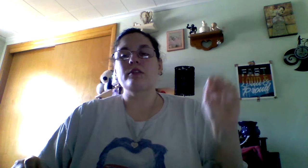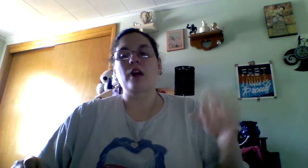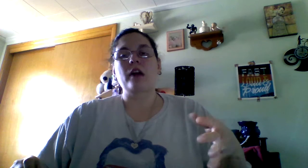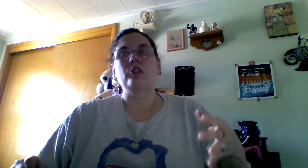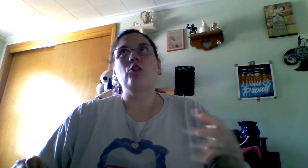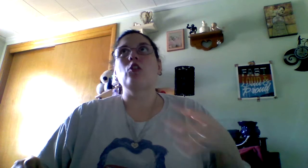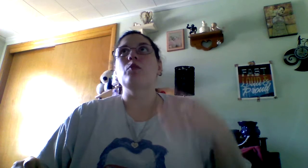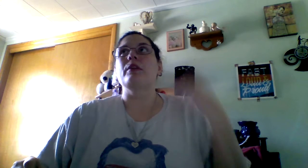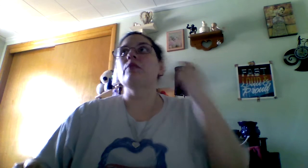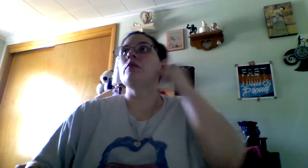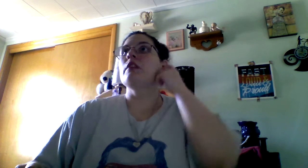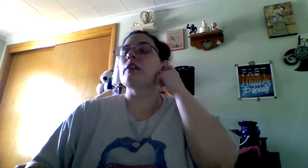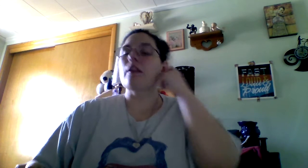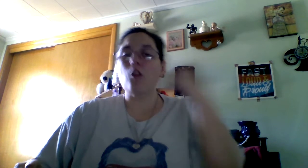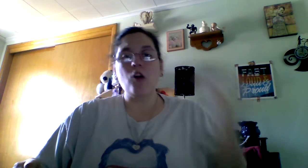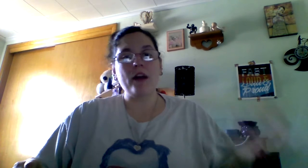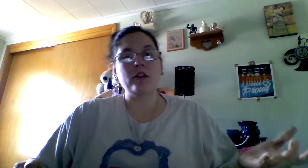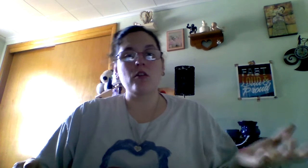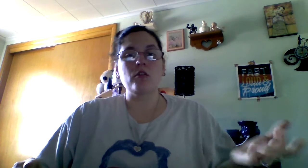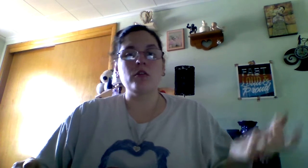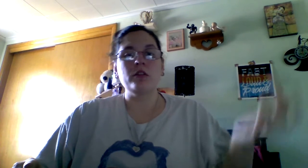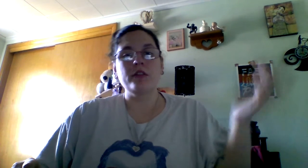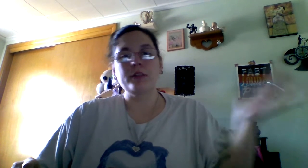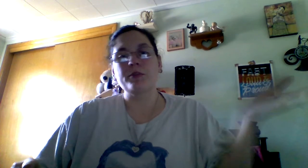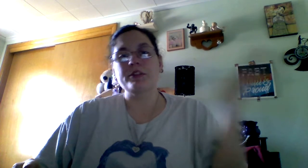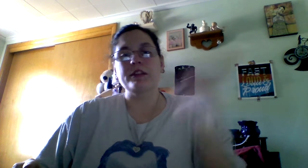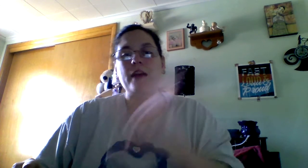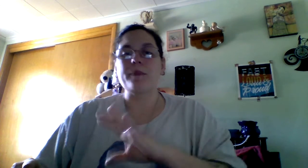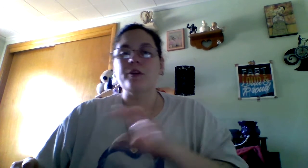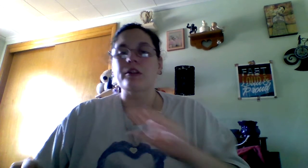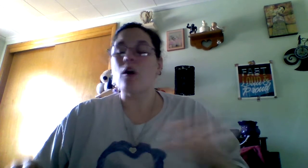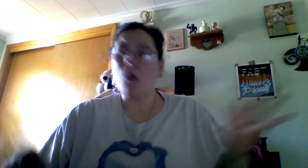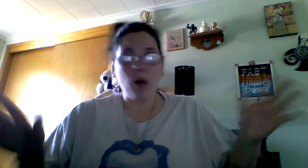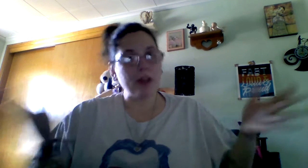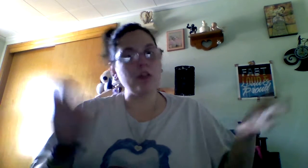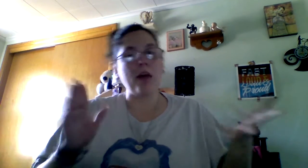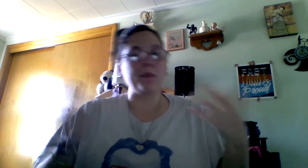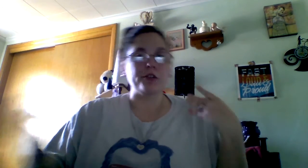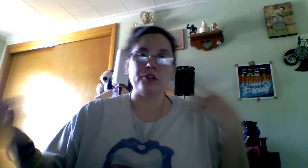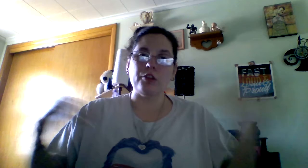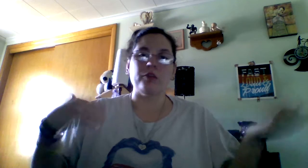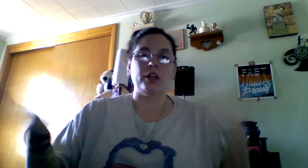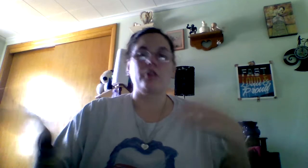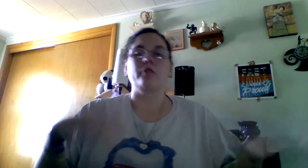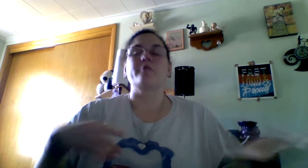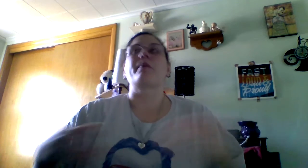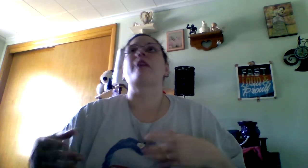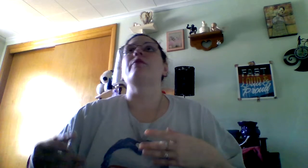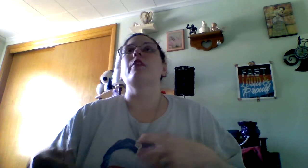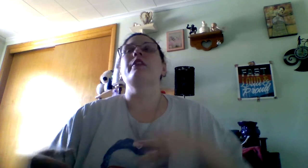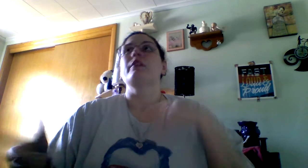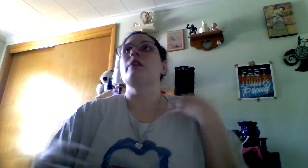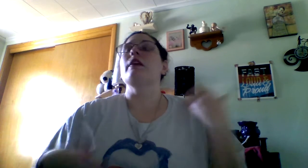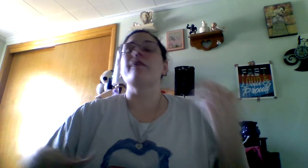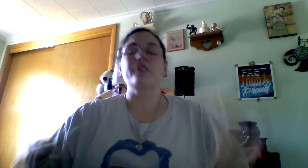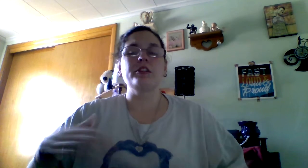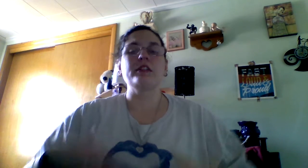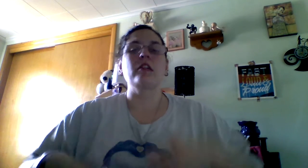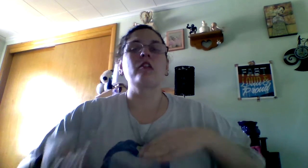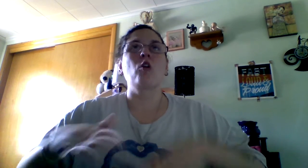talking to him, and he's like, oh, I know this person, that person. Oh, I know that person, too. You know, back and forth. First, he sounded cool.